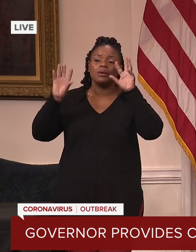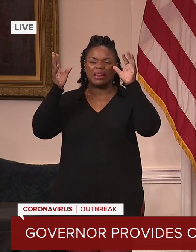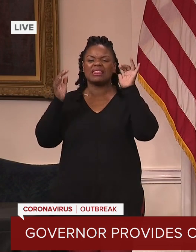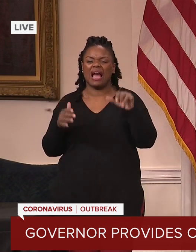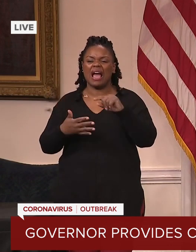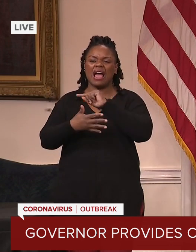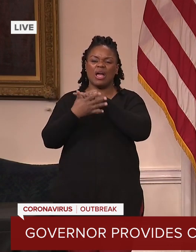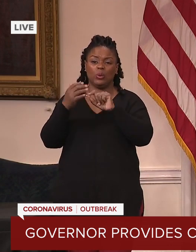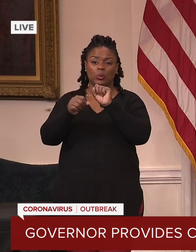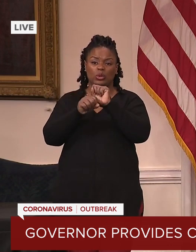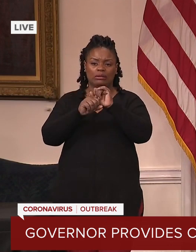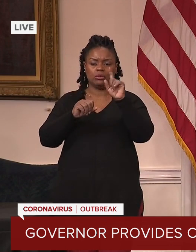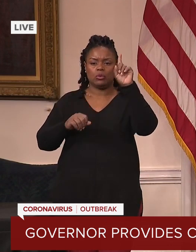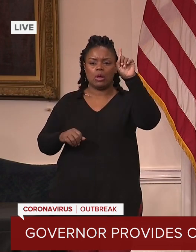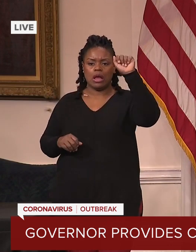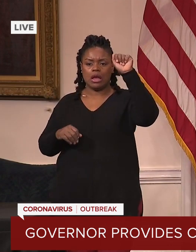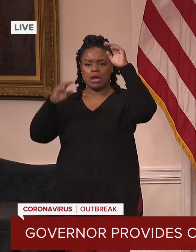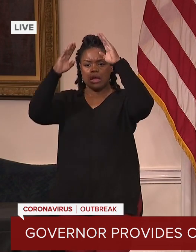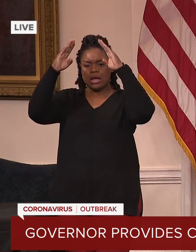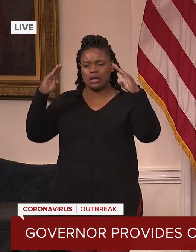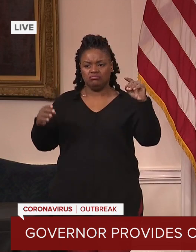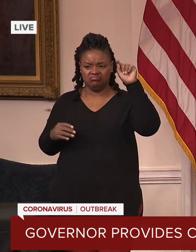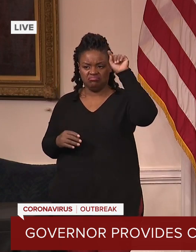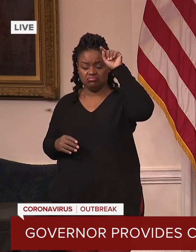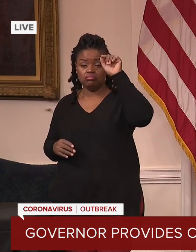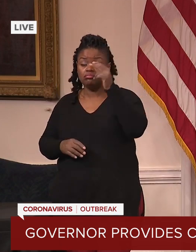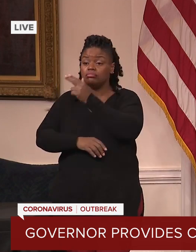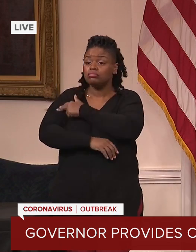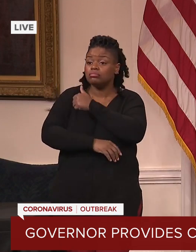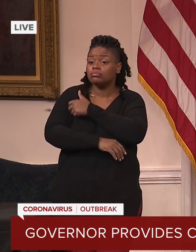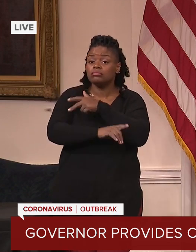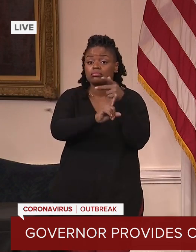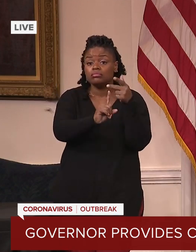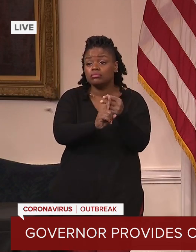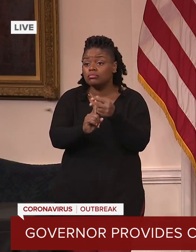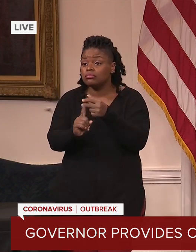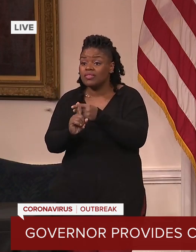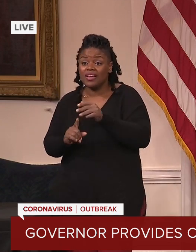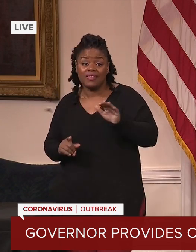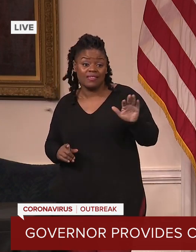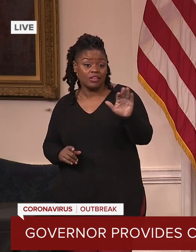members and, again, to some of their community health care workers and others.